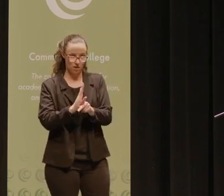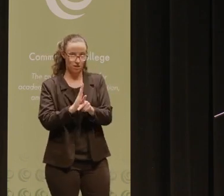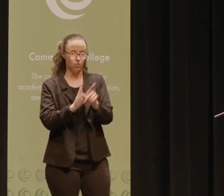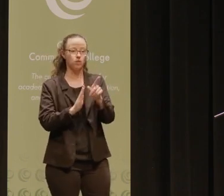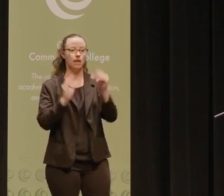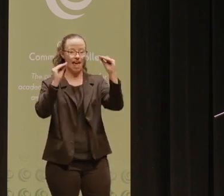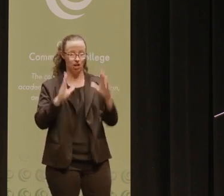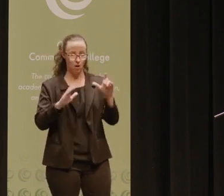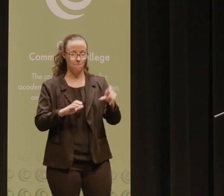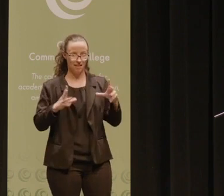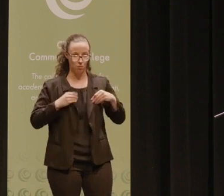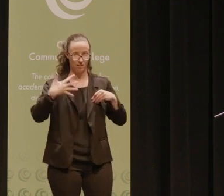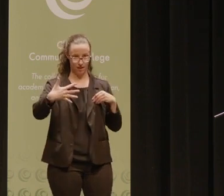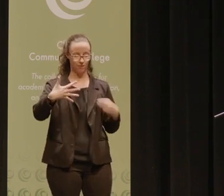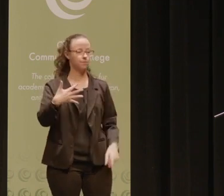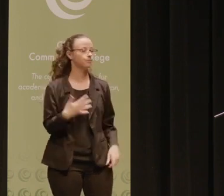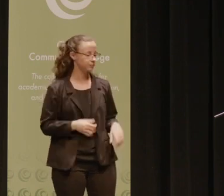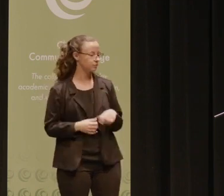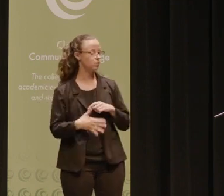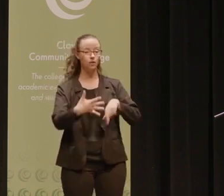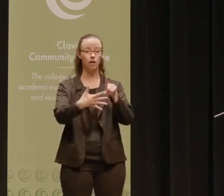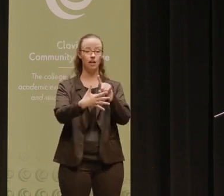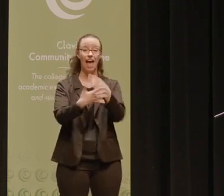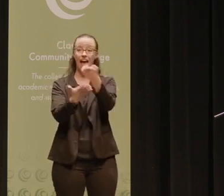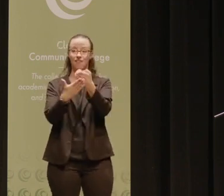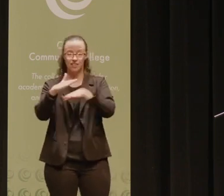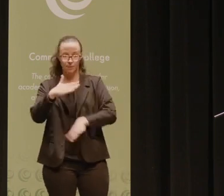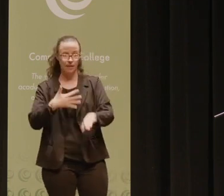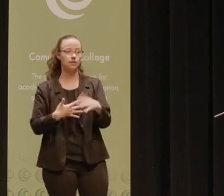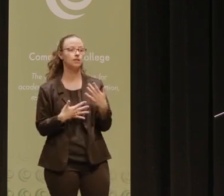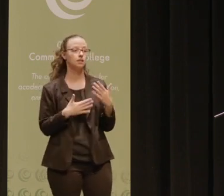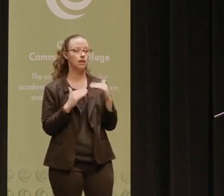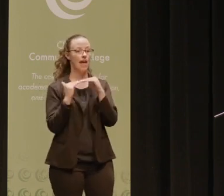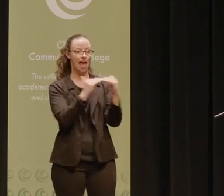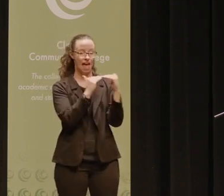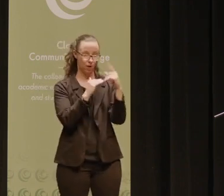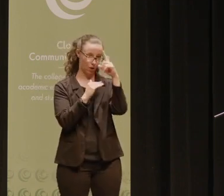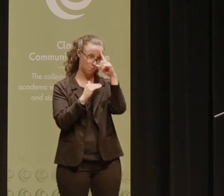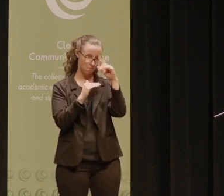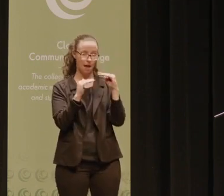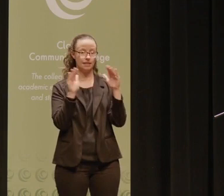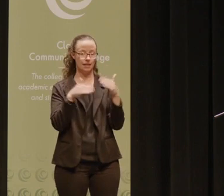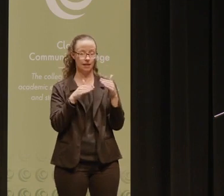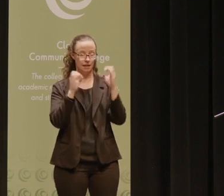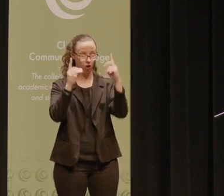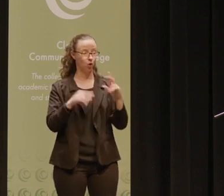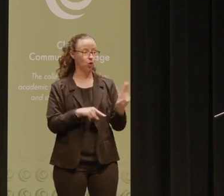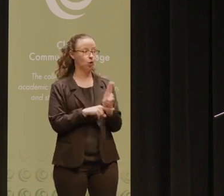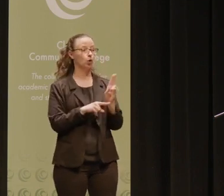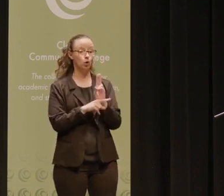embrace to ensure equity. That being evidence-based and that equity-minded educators use